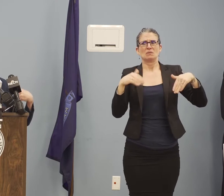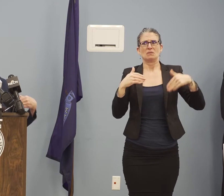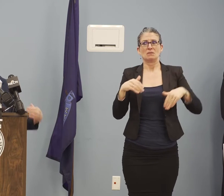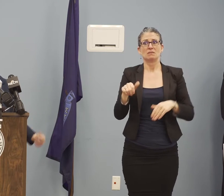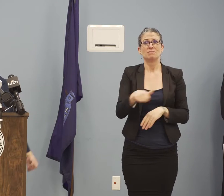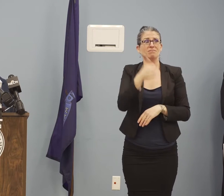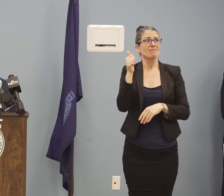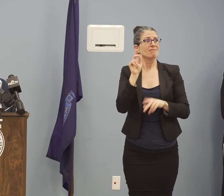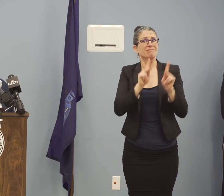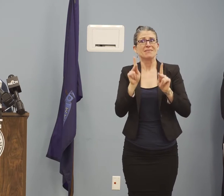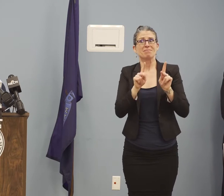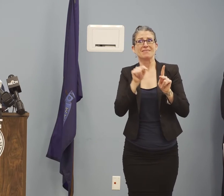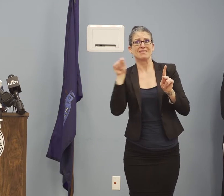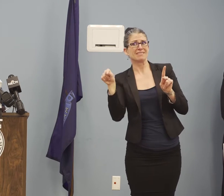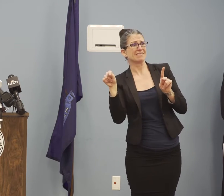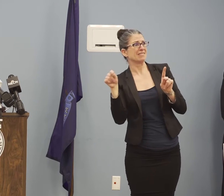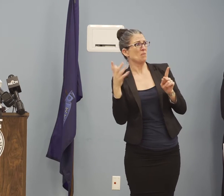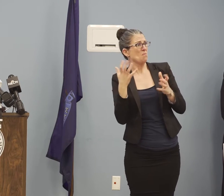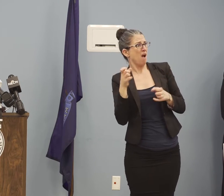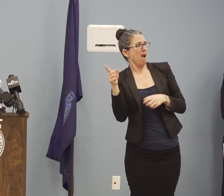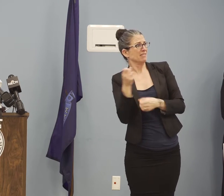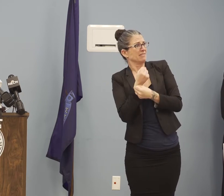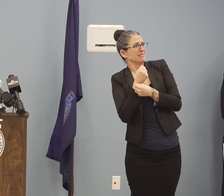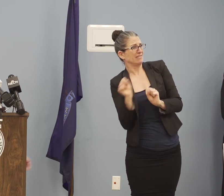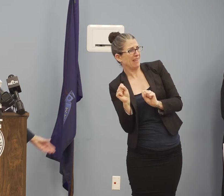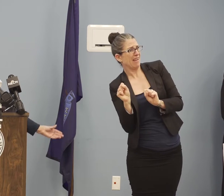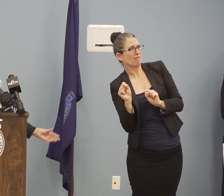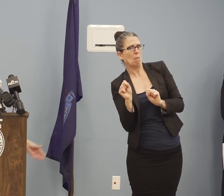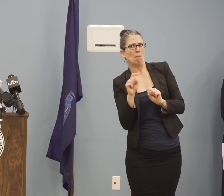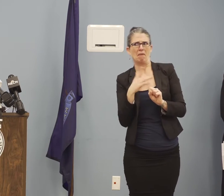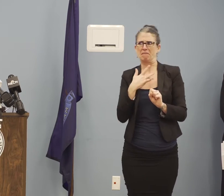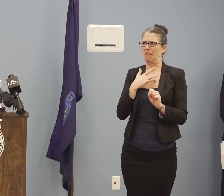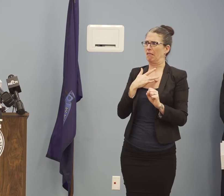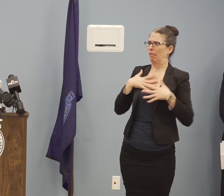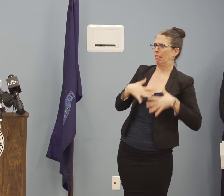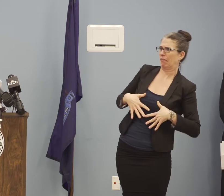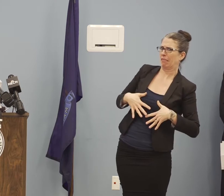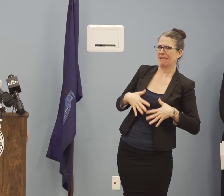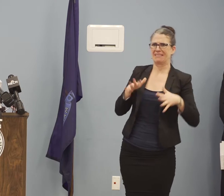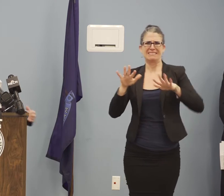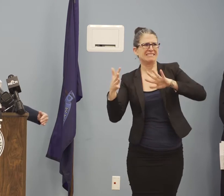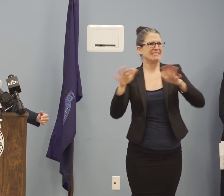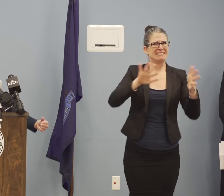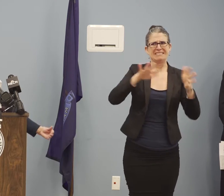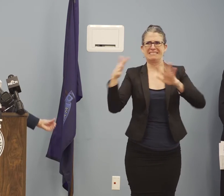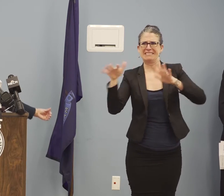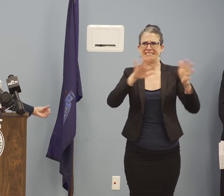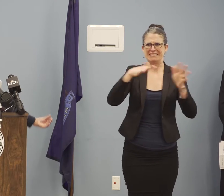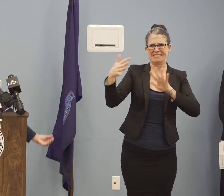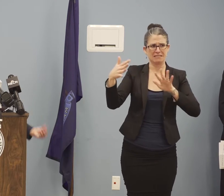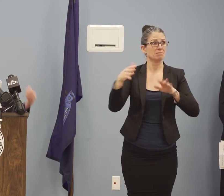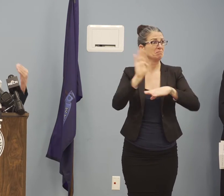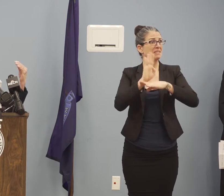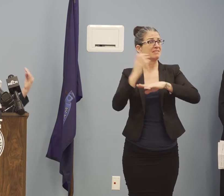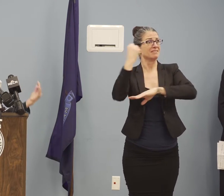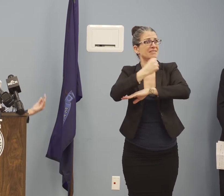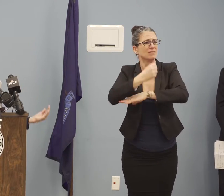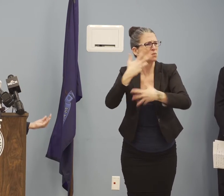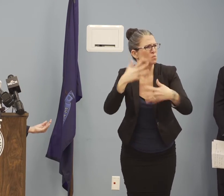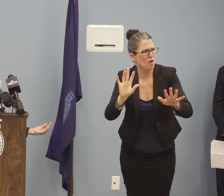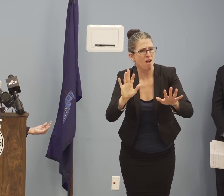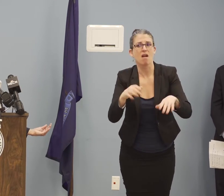lead productive lives. I think the most heartening statistic I heard a few minutes ago is that one person at least has now